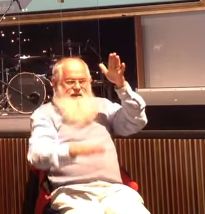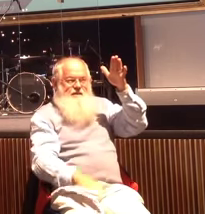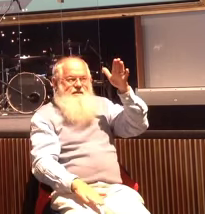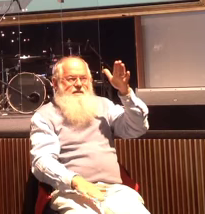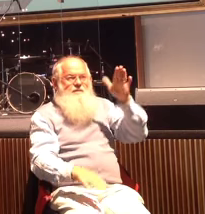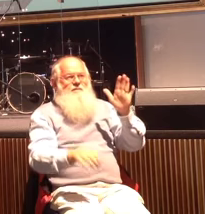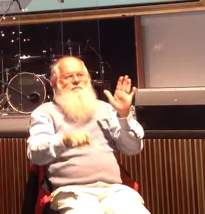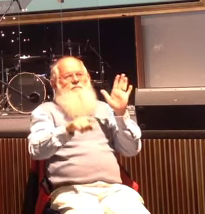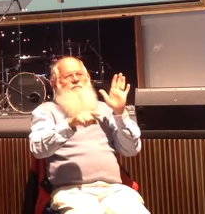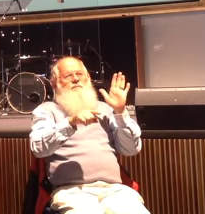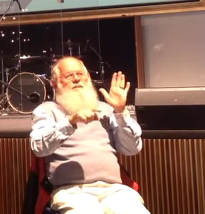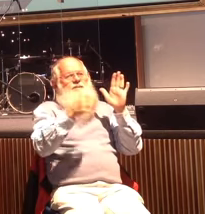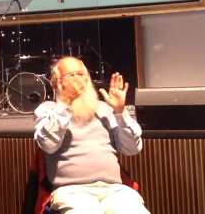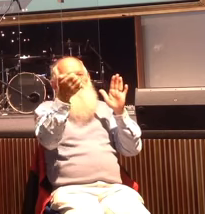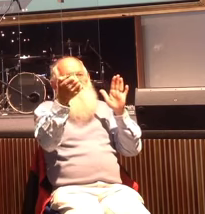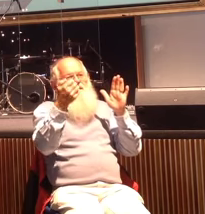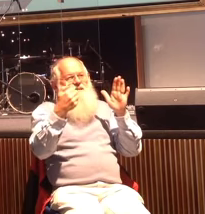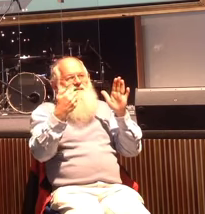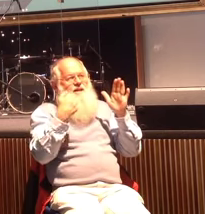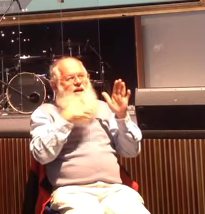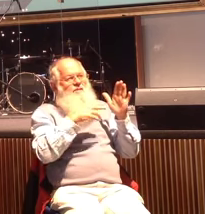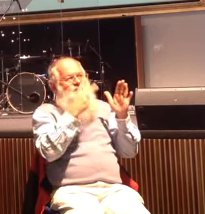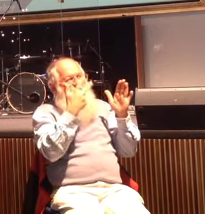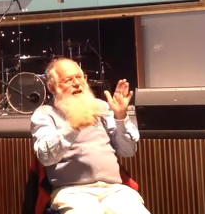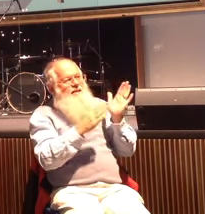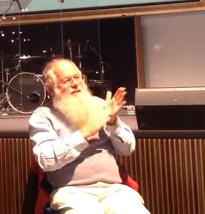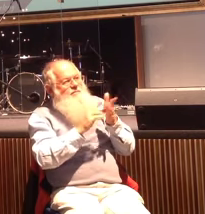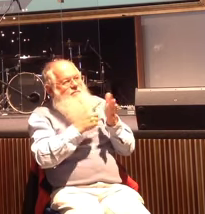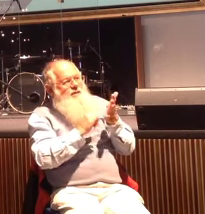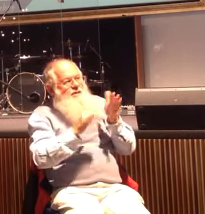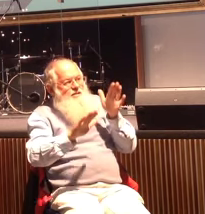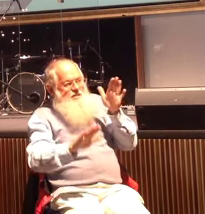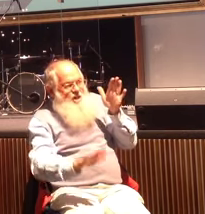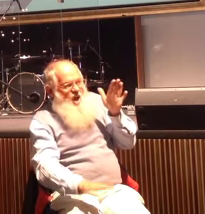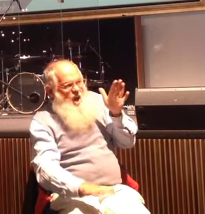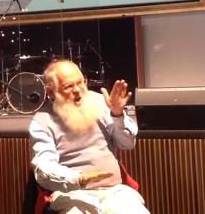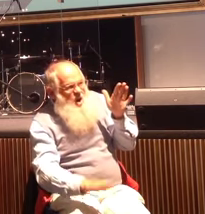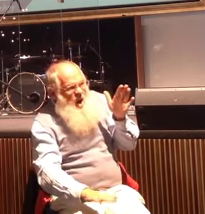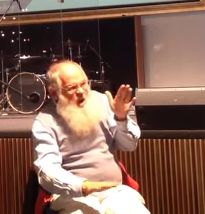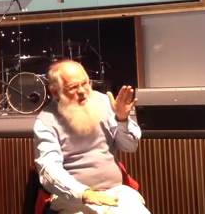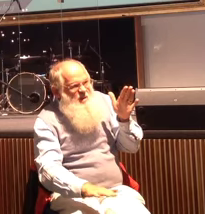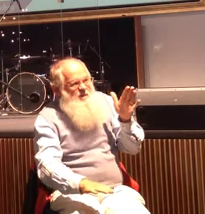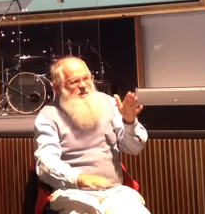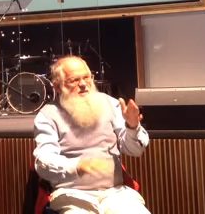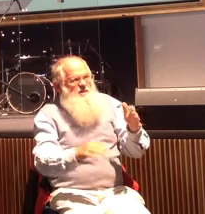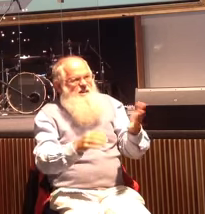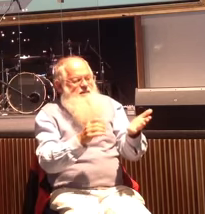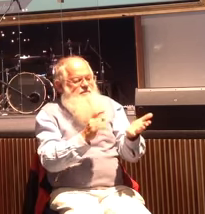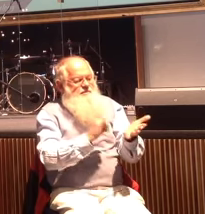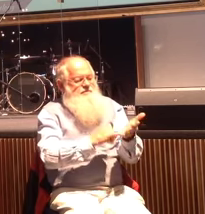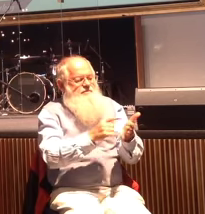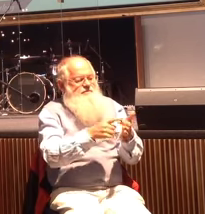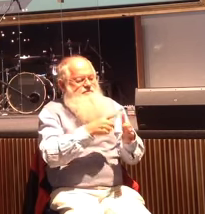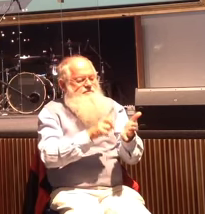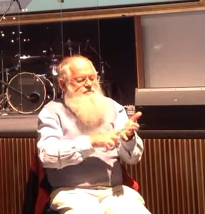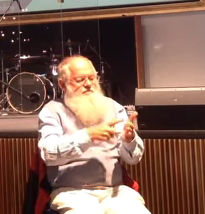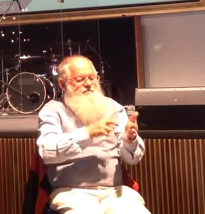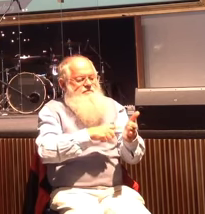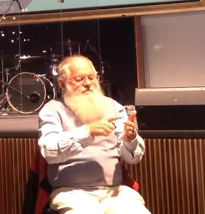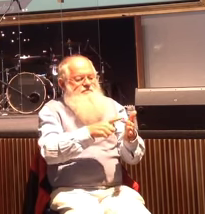680 metres below sea level. The air is humid. It's hot. It's moist. So